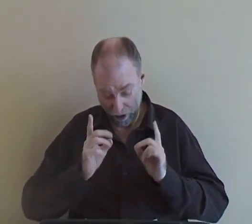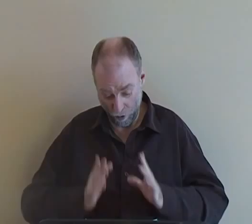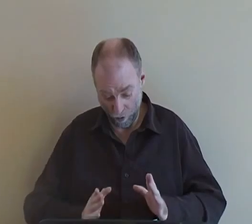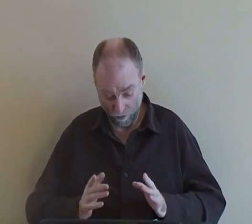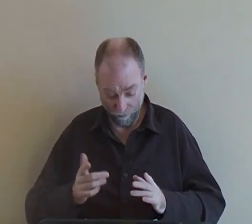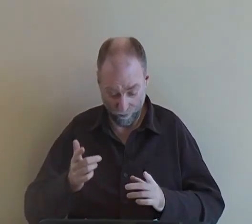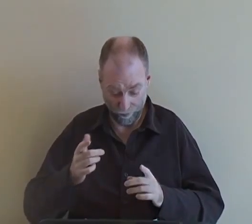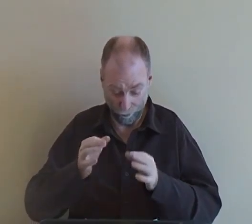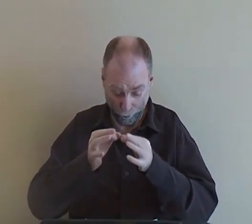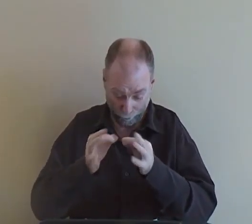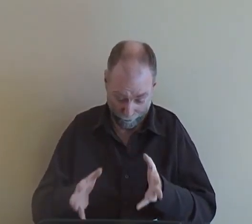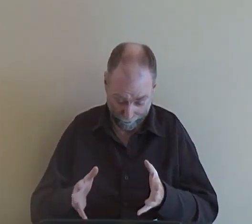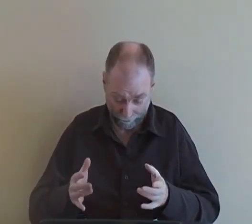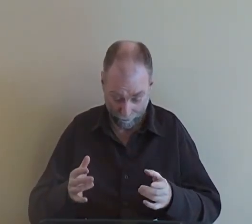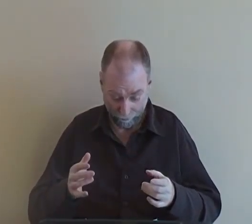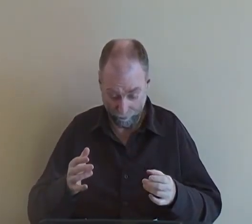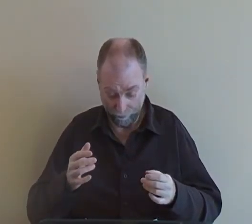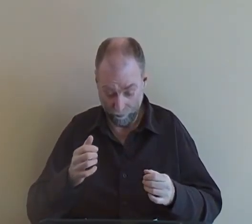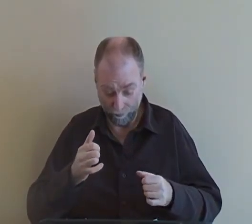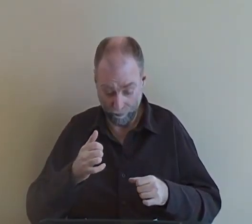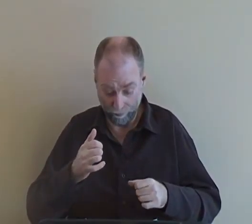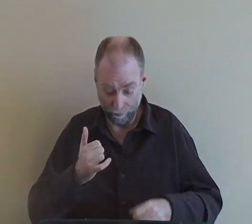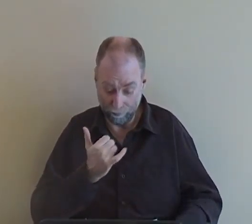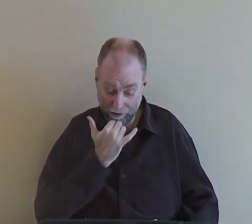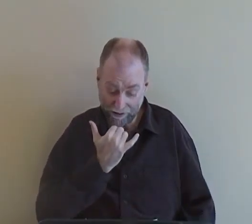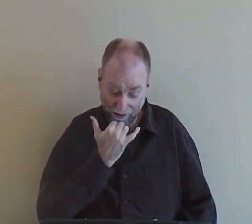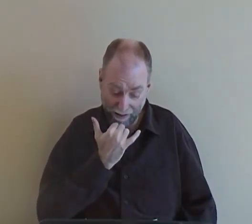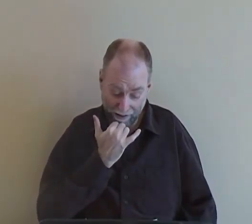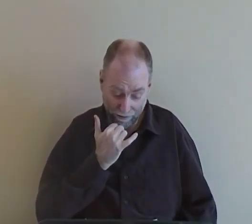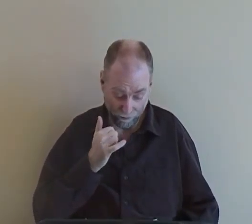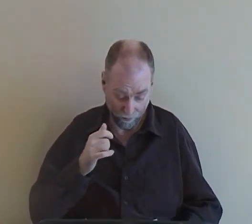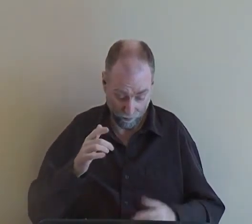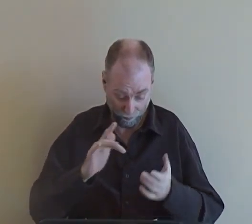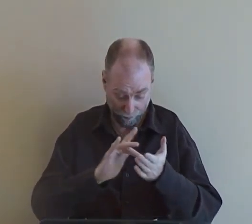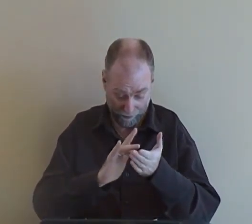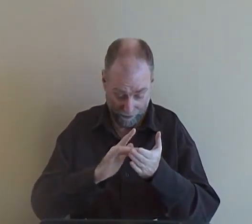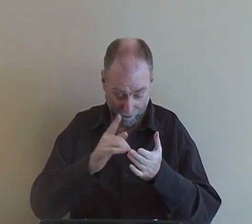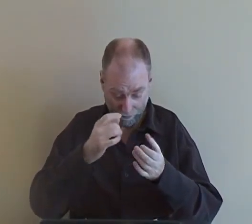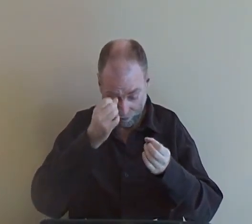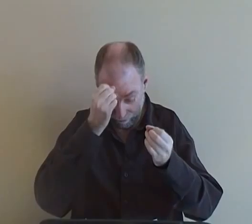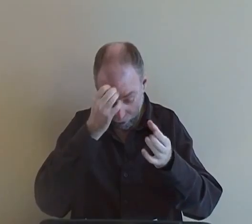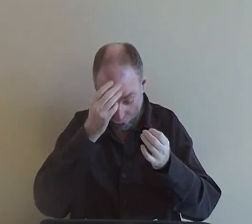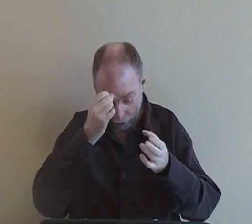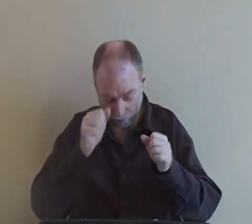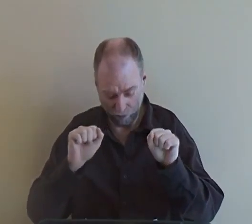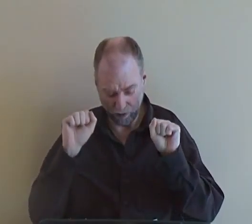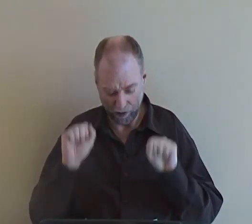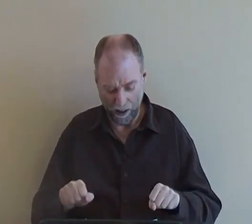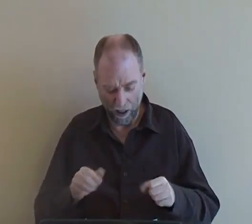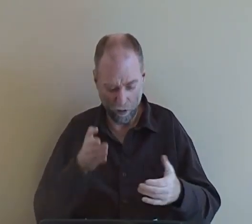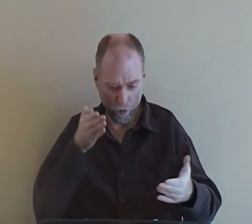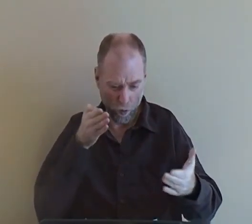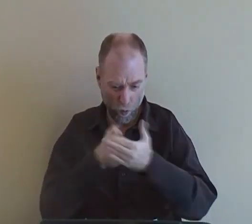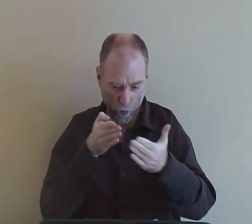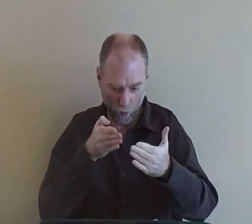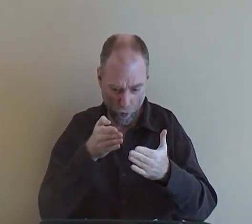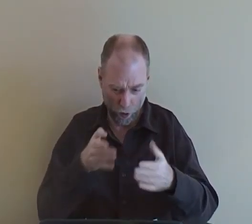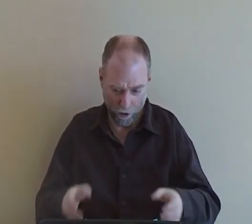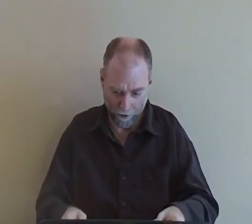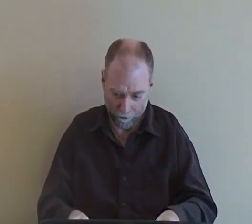If the signer or interpreter makes mistakes, understand the concerns that medical information,